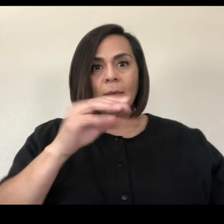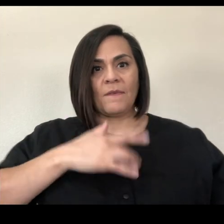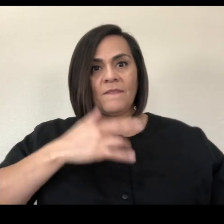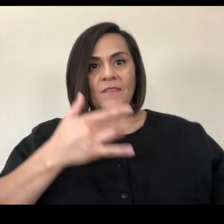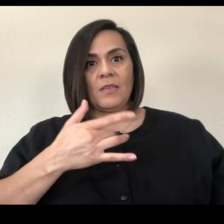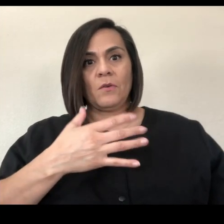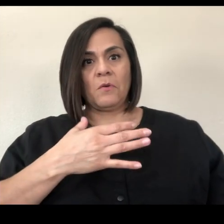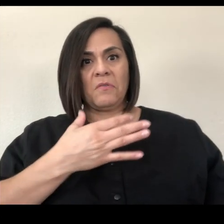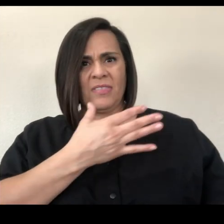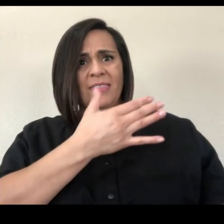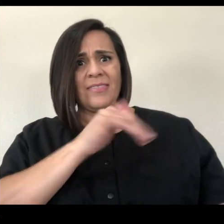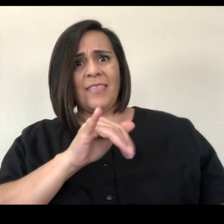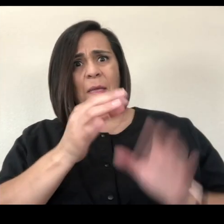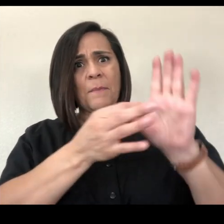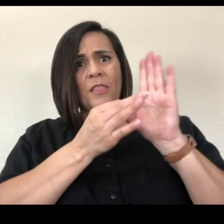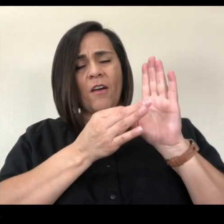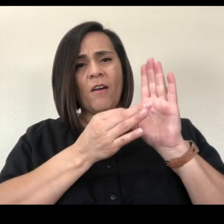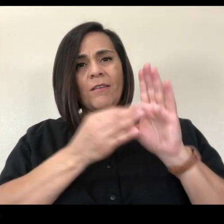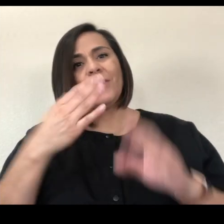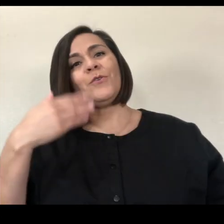Cool, Tasha. How'd you do that?